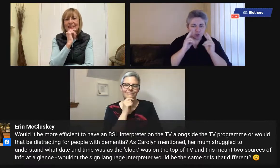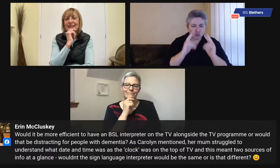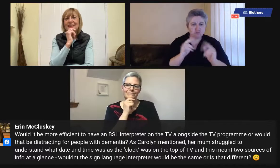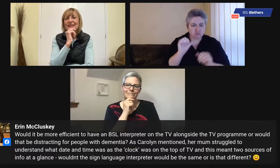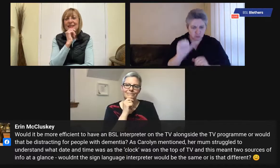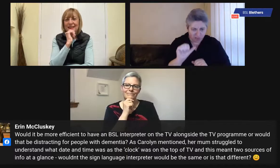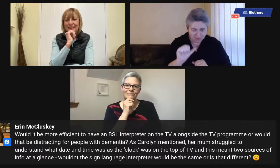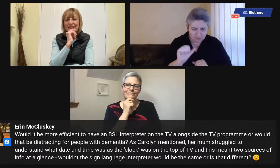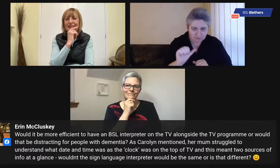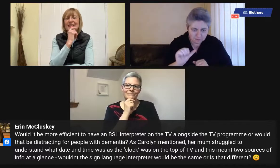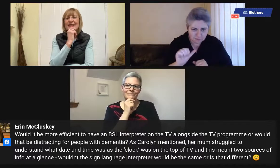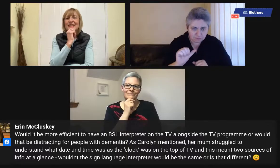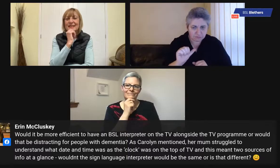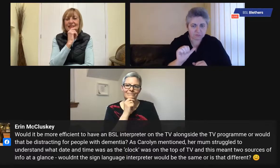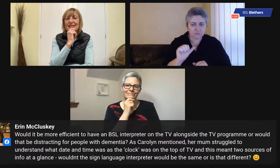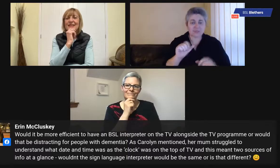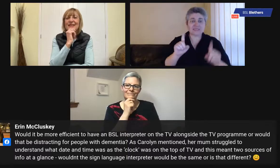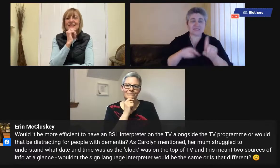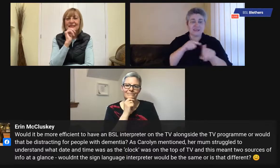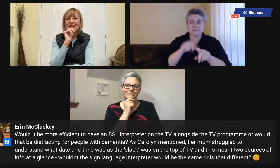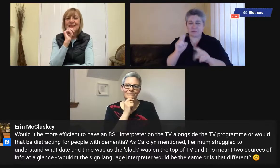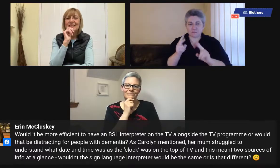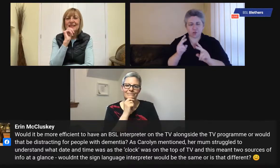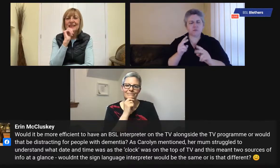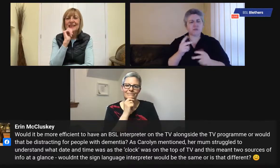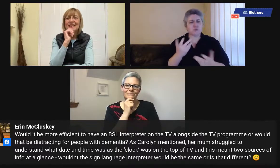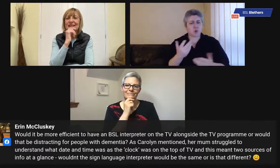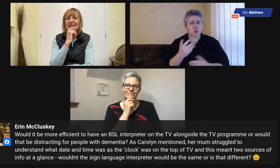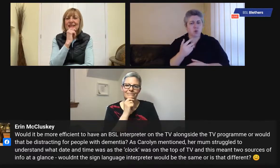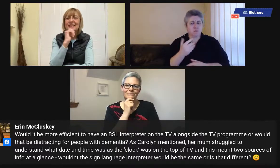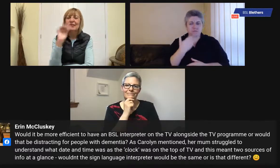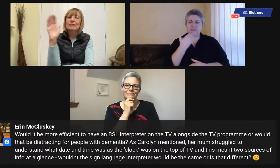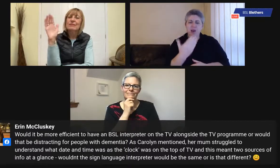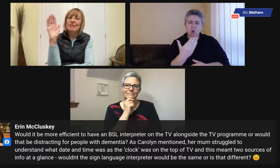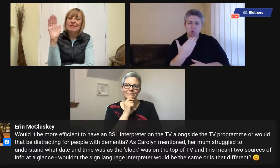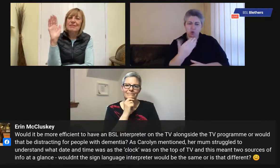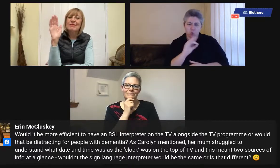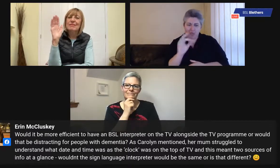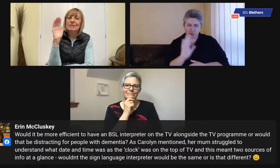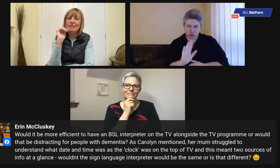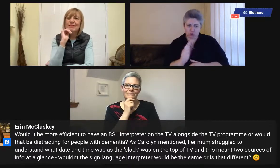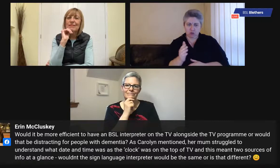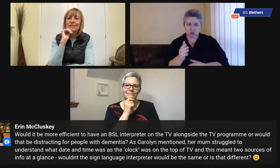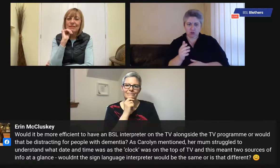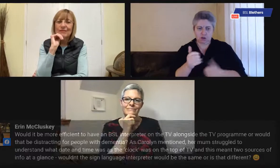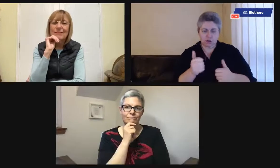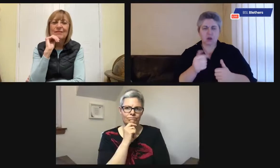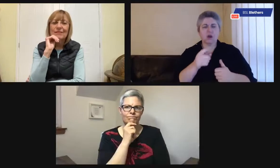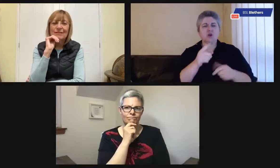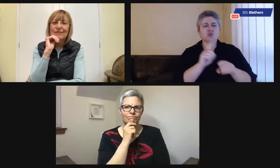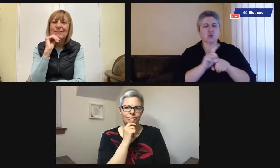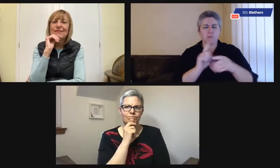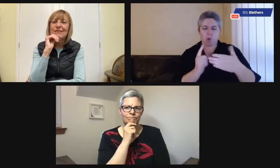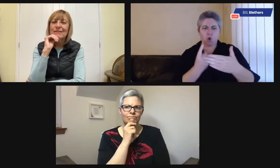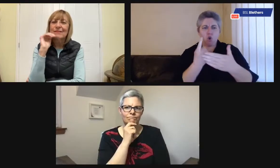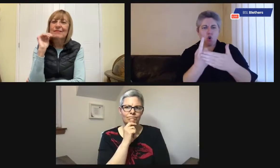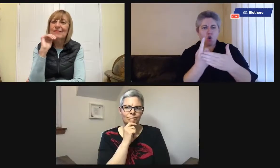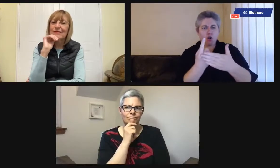information at glance? Wouldn't the sign language interpreter be the same thing? Or is that different? Thanks, Erin, for that